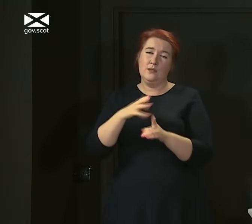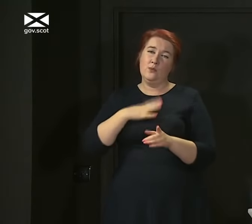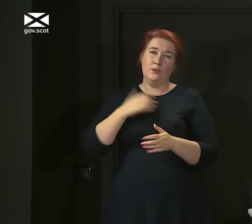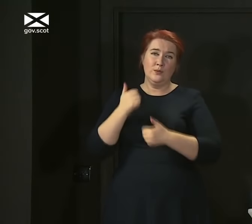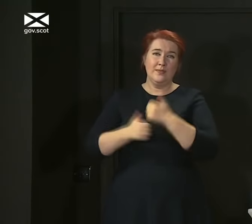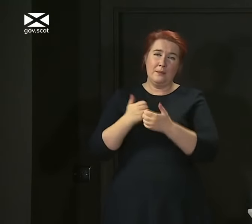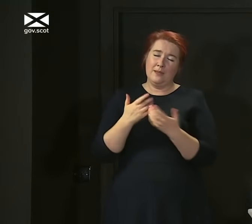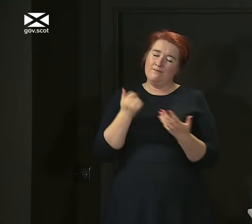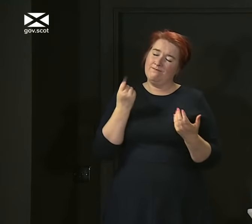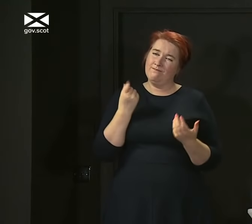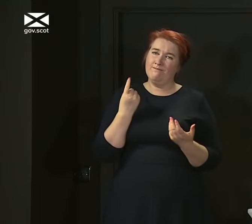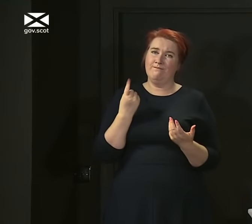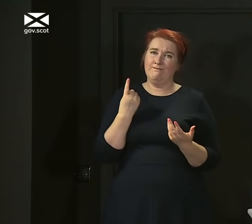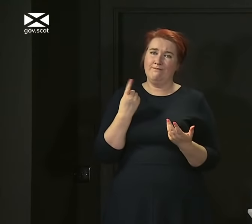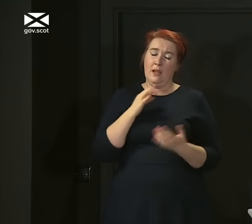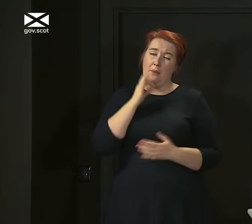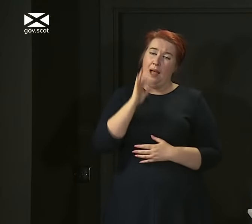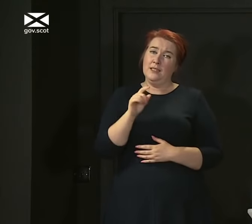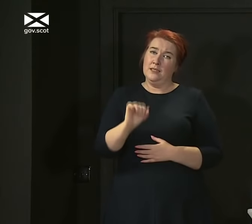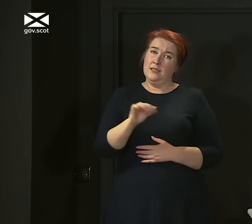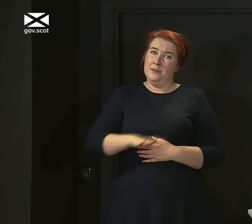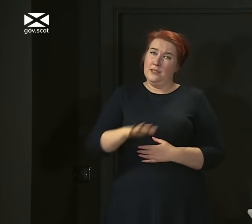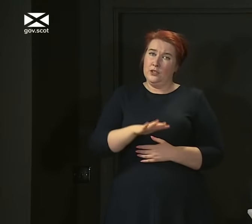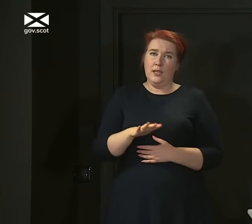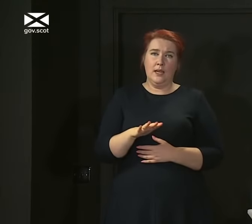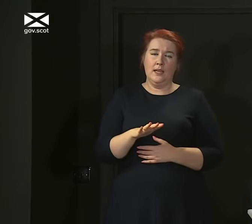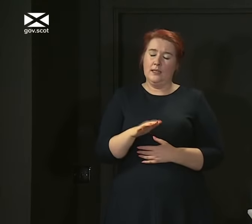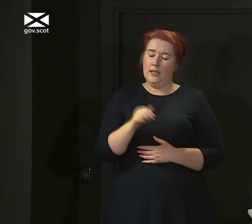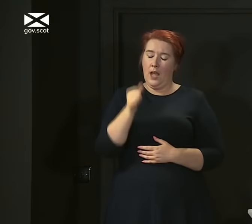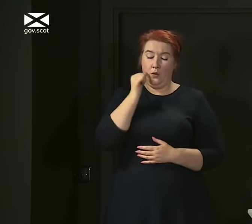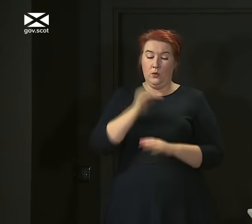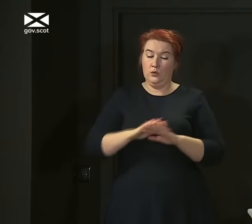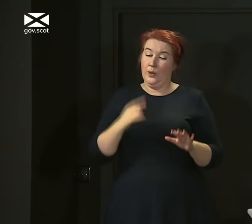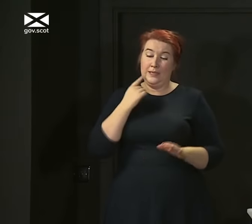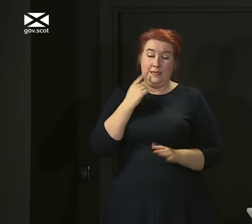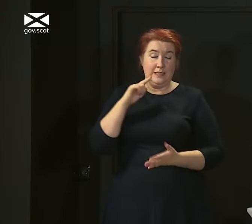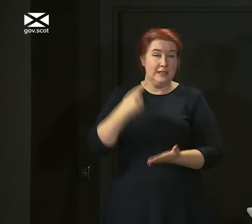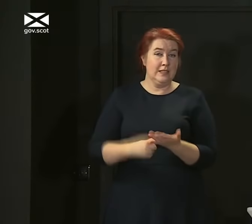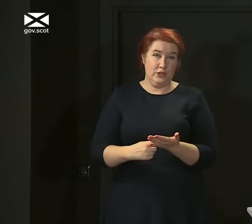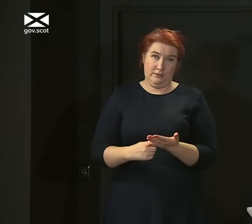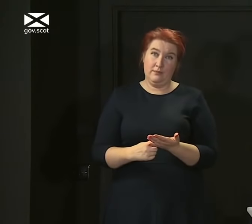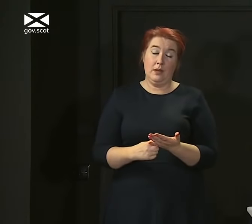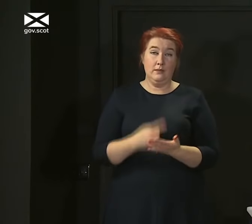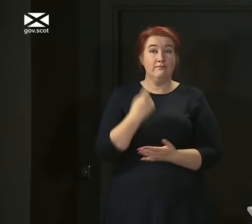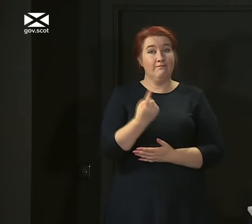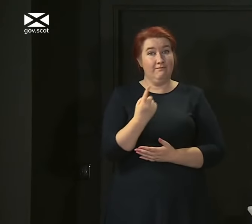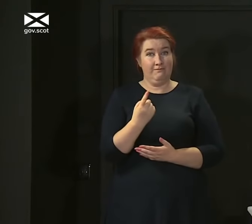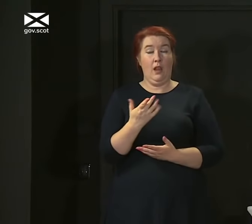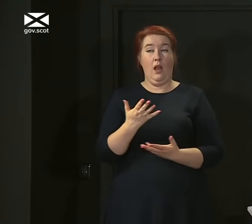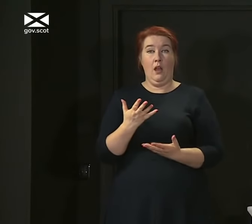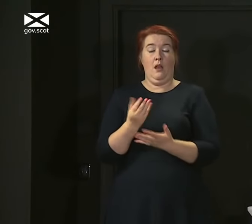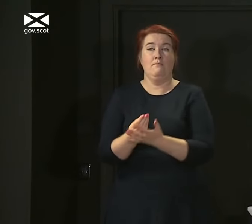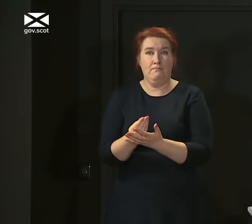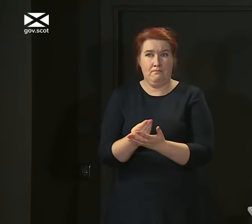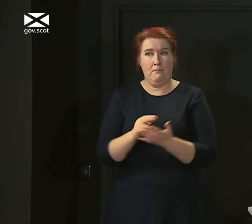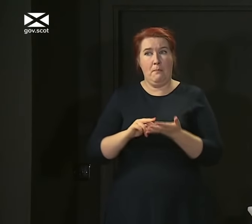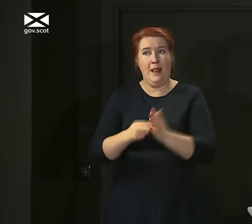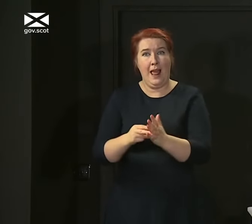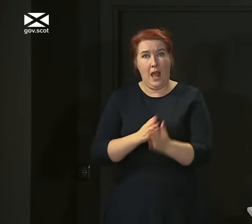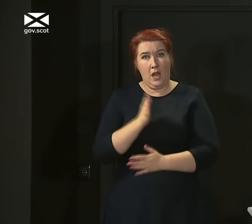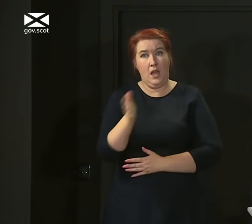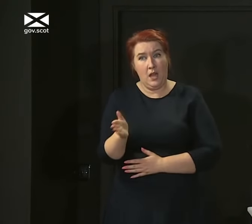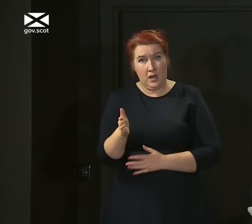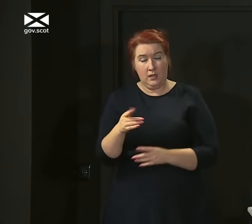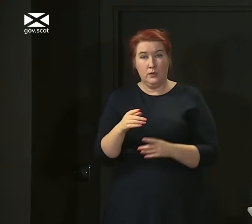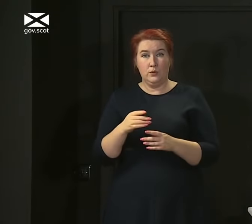I'm asking anyone in that position, and I repeat, I'm not doing this lightly, but if you are in that position of having planned to travel